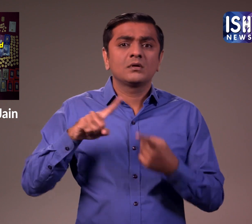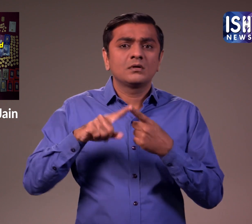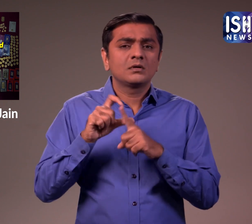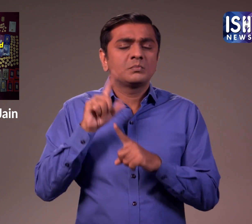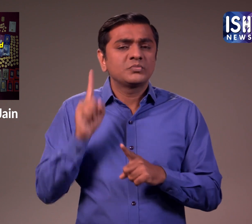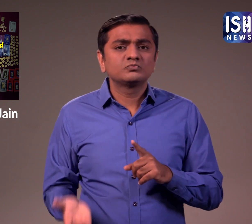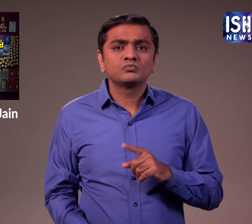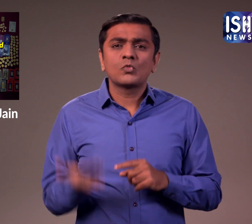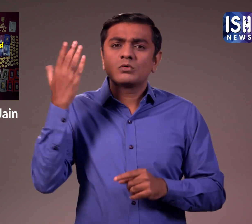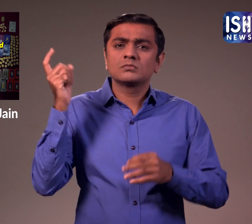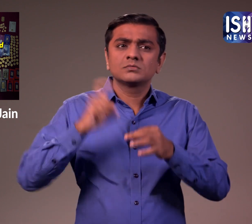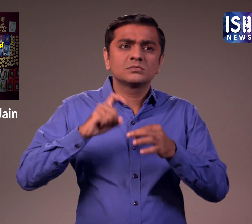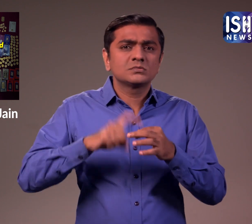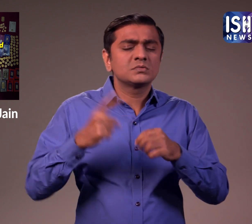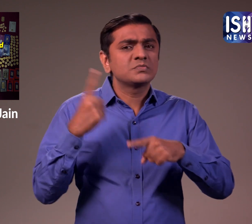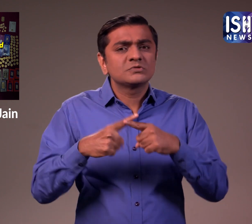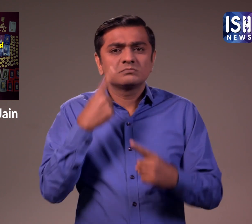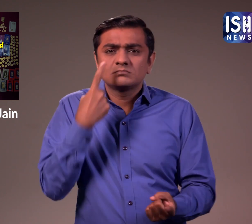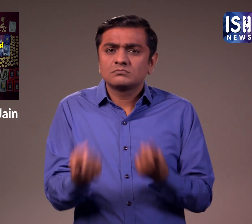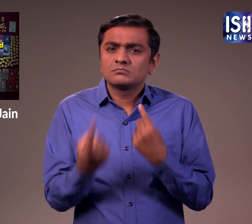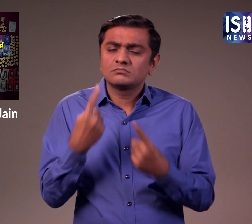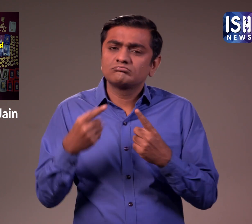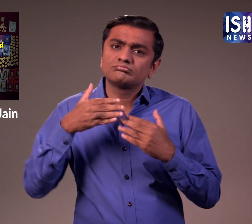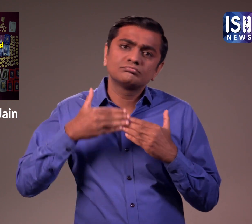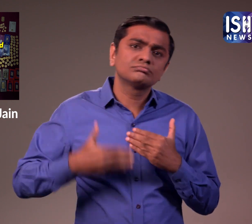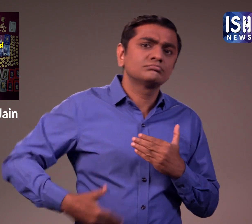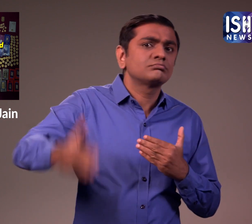This is why they have launched an intensive investigation.